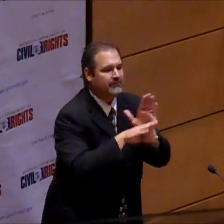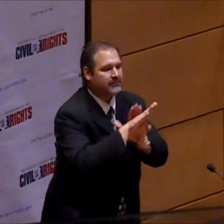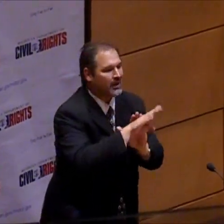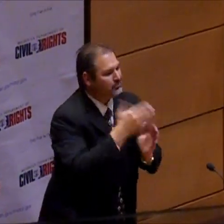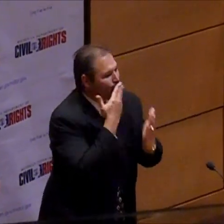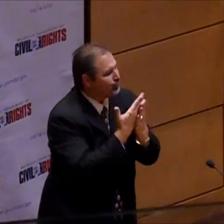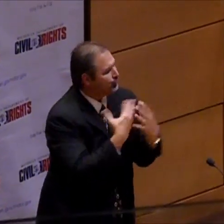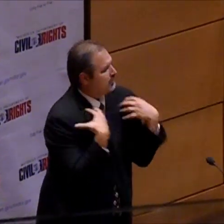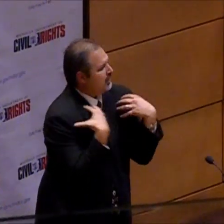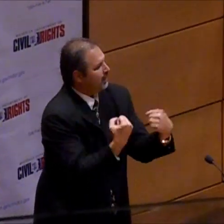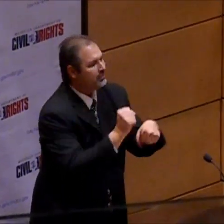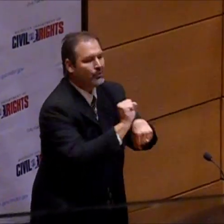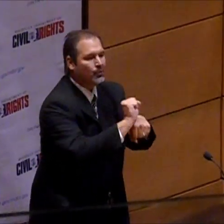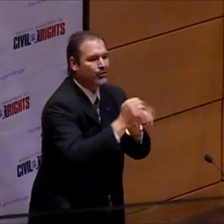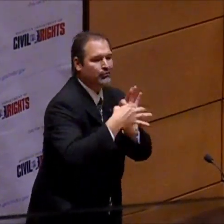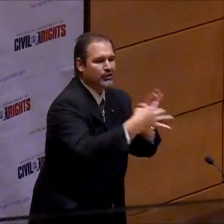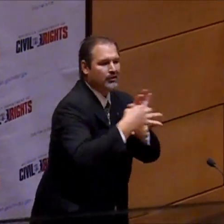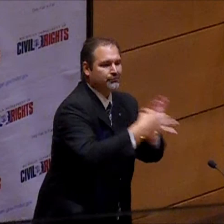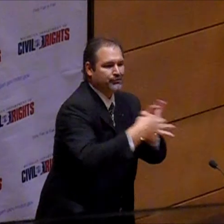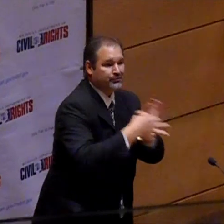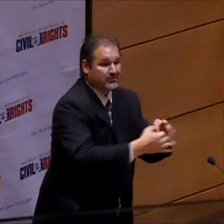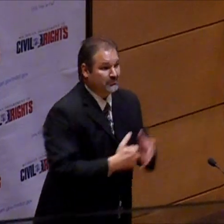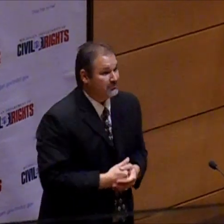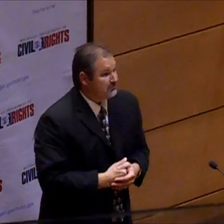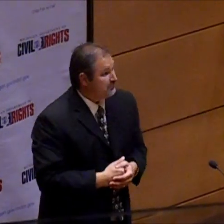And how we can develop a good, healthy, working relationship.